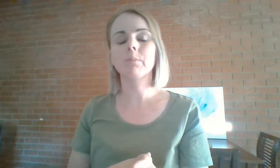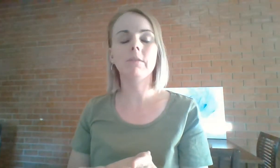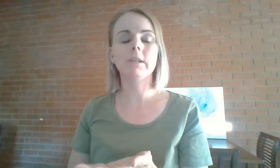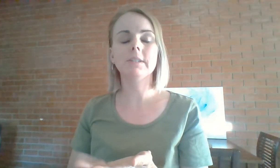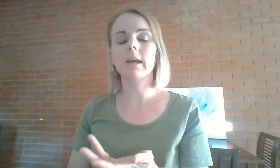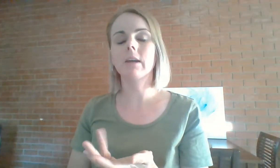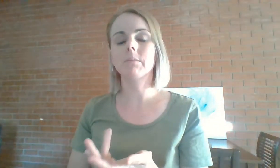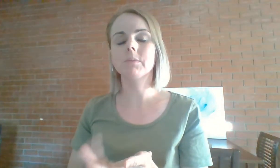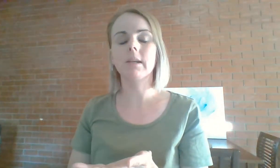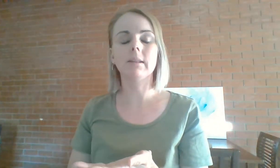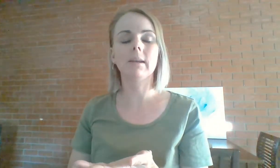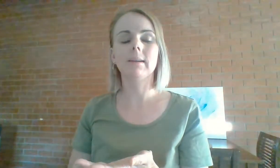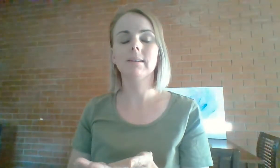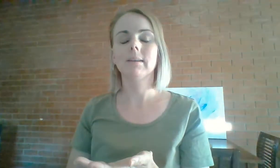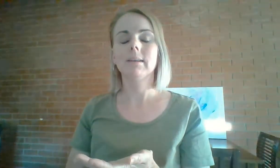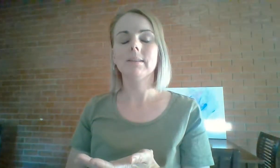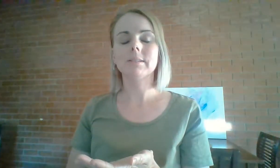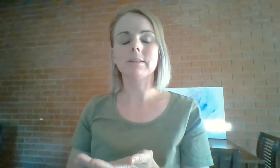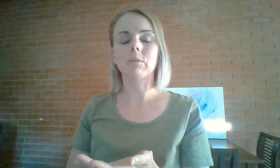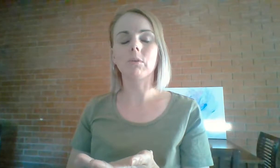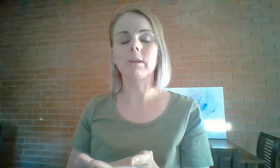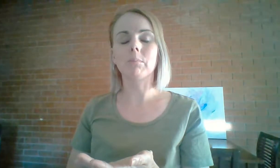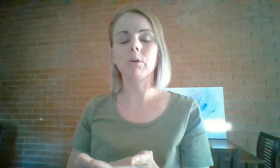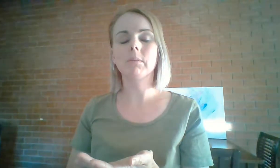perfect day. I'm sitting there. There's nothing wrong in that moment.